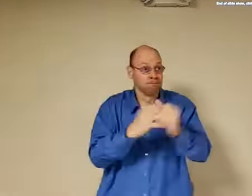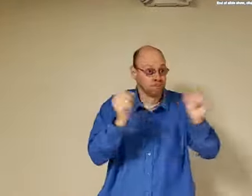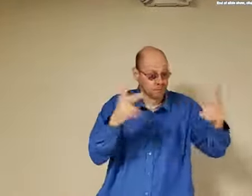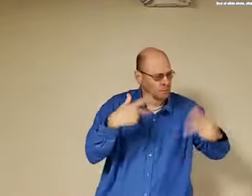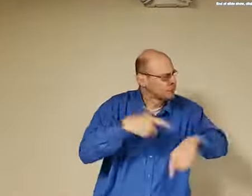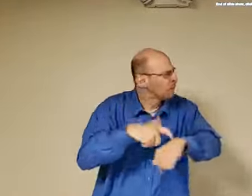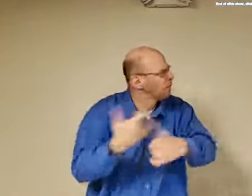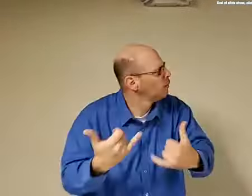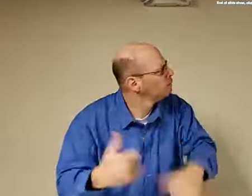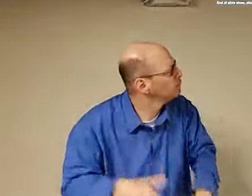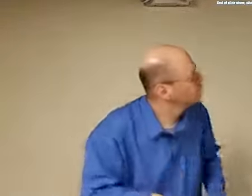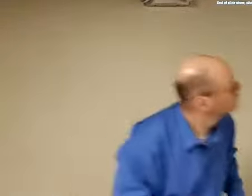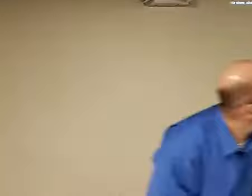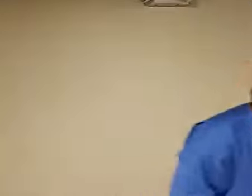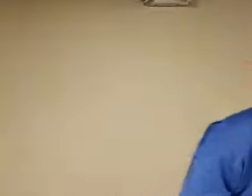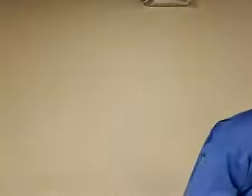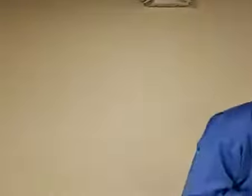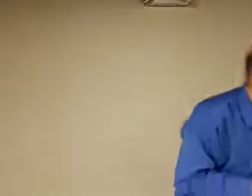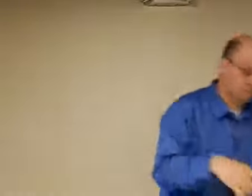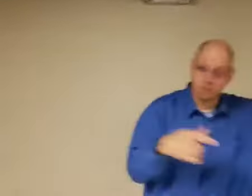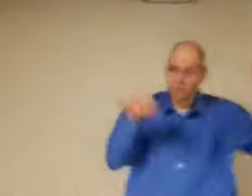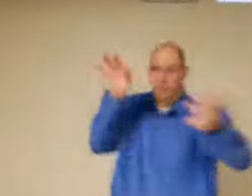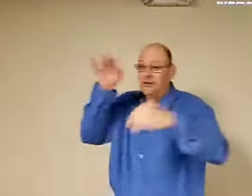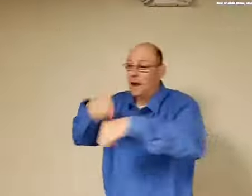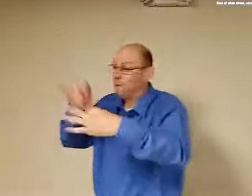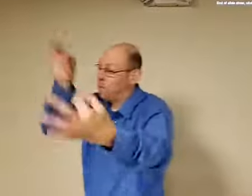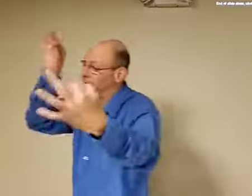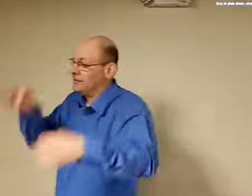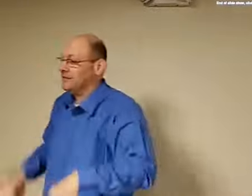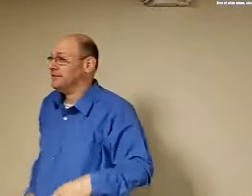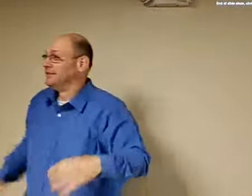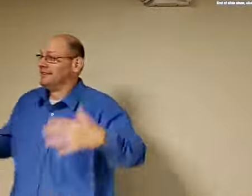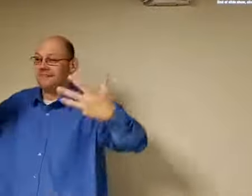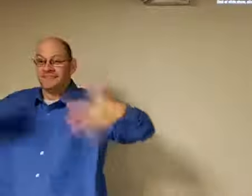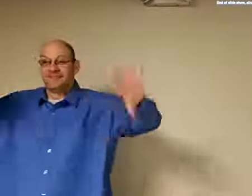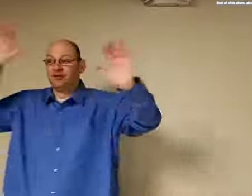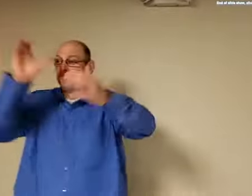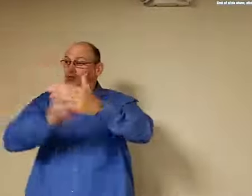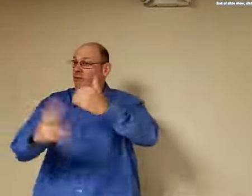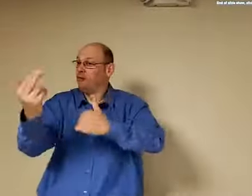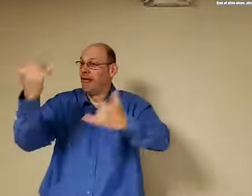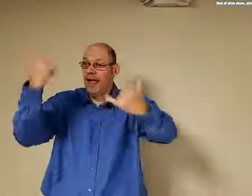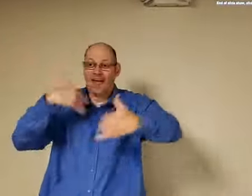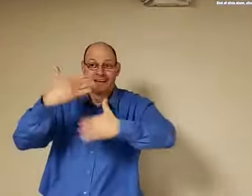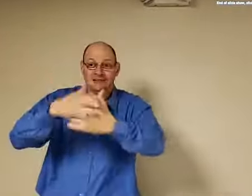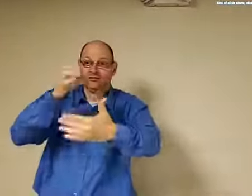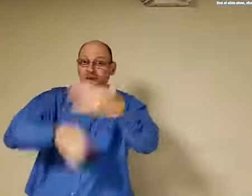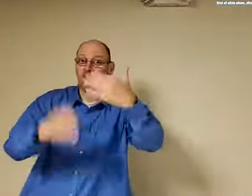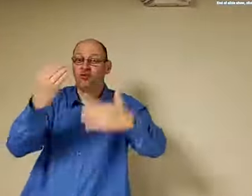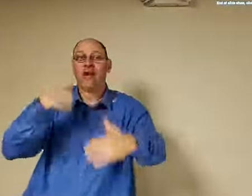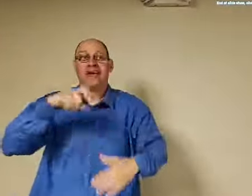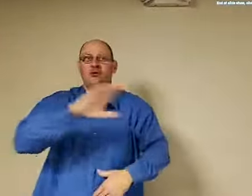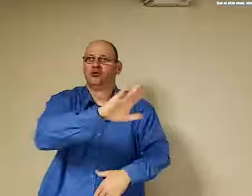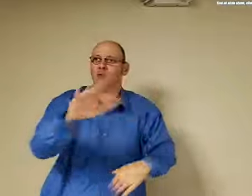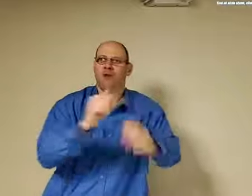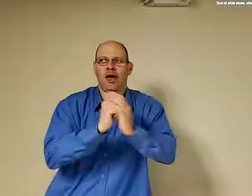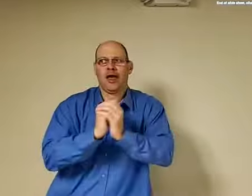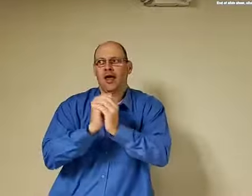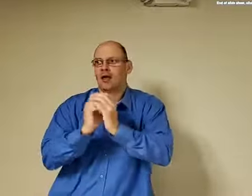we'll cover that what time is it right now you know covering a little bit early I